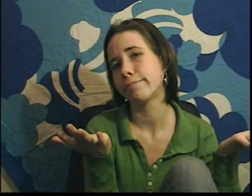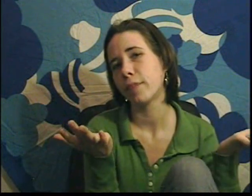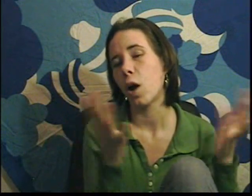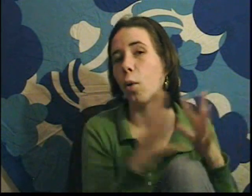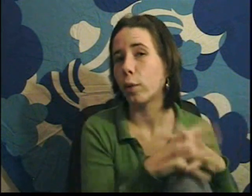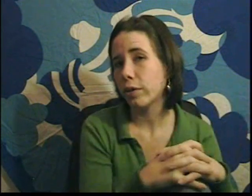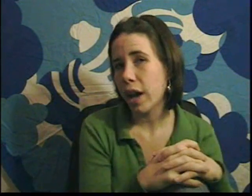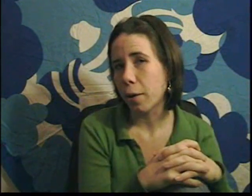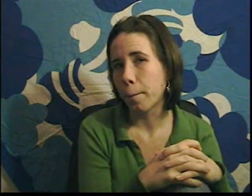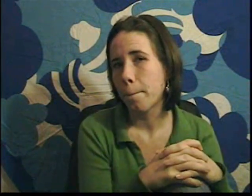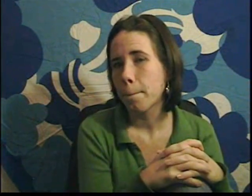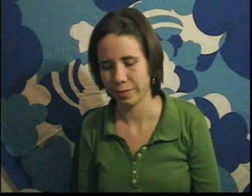We don't know.